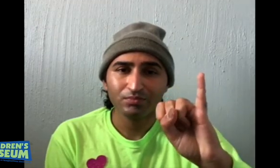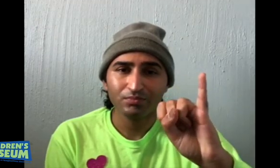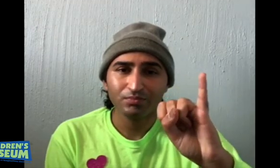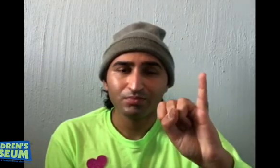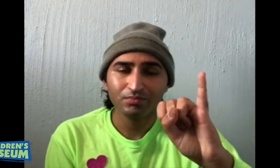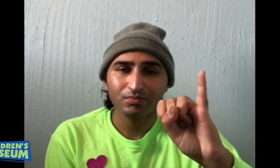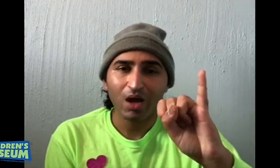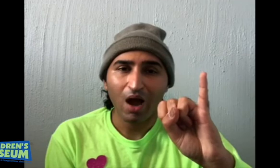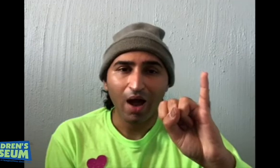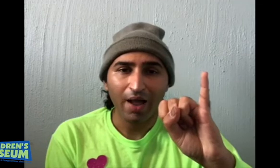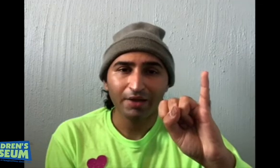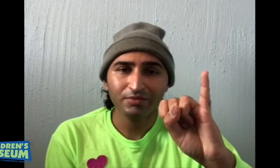I.